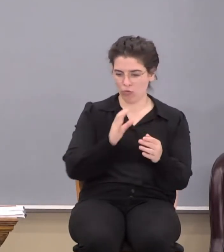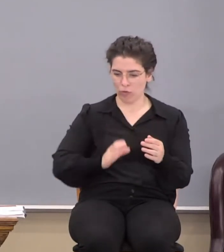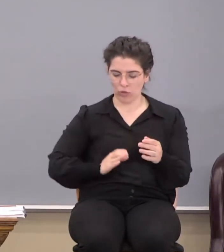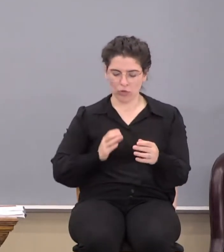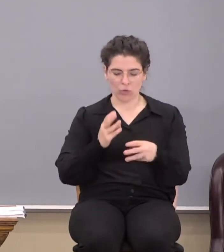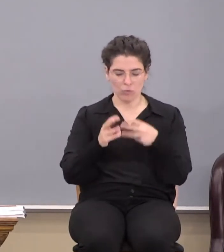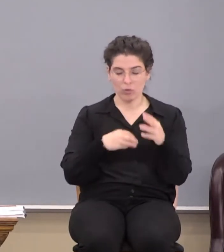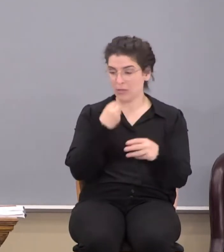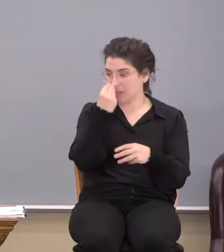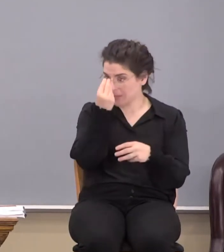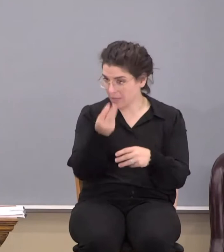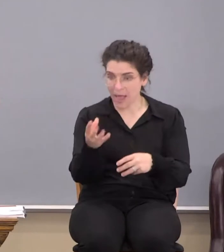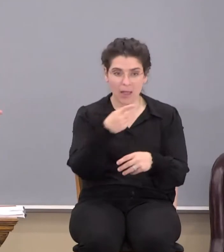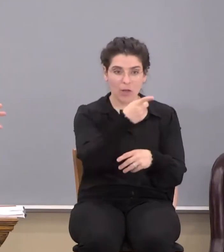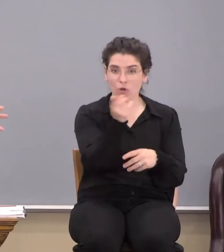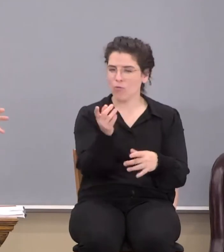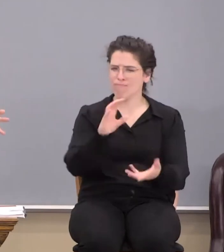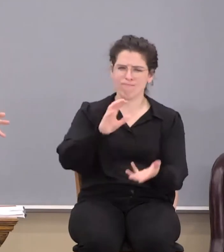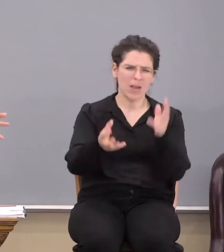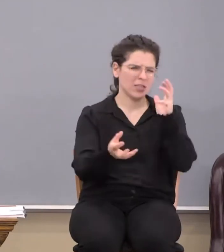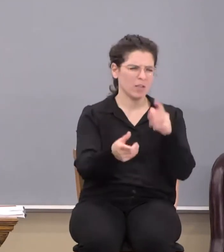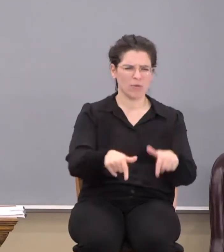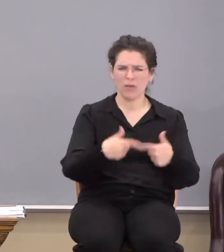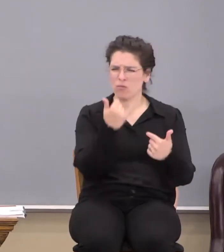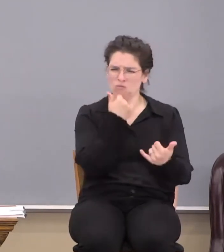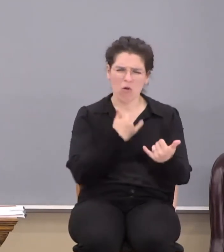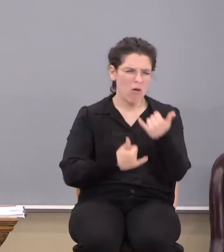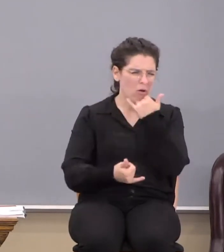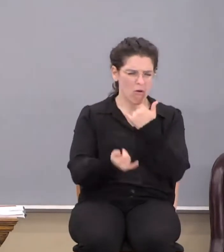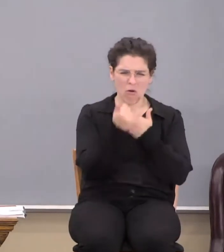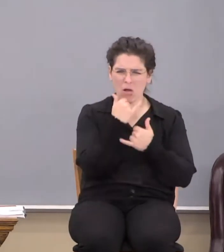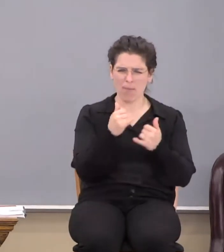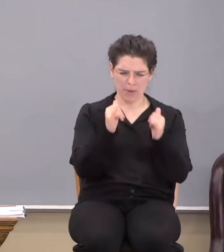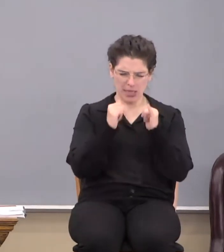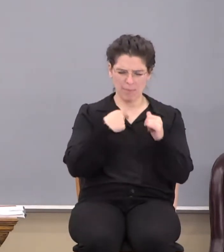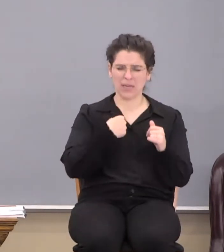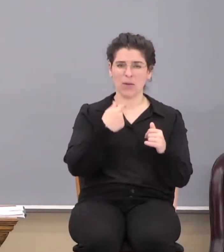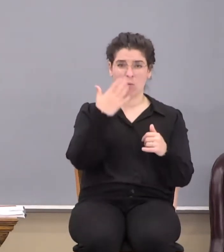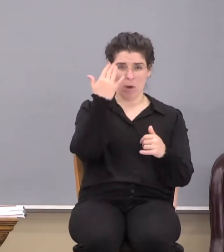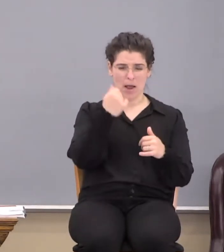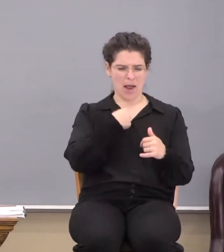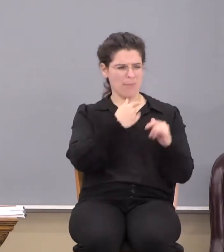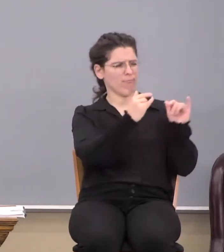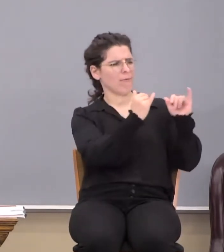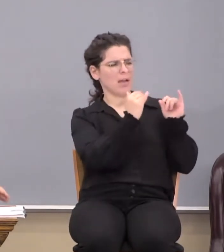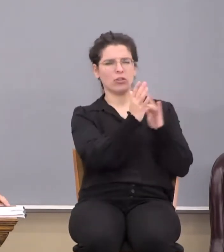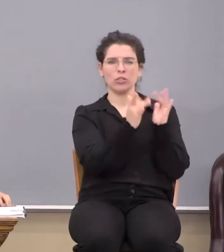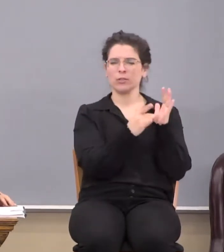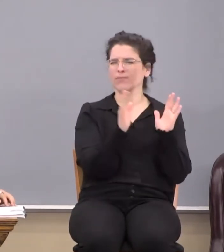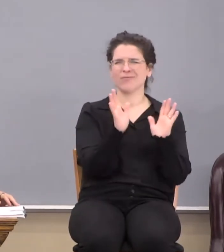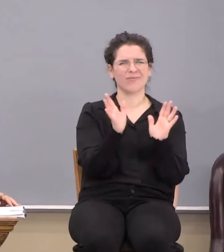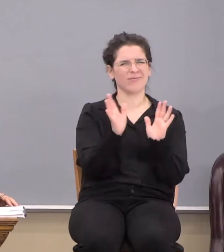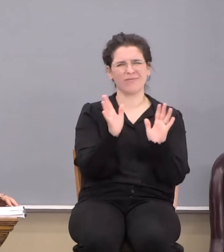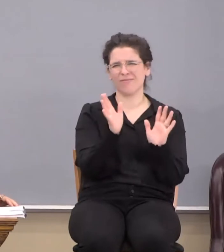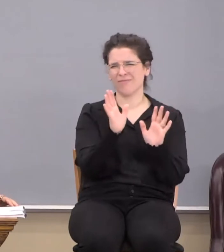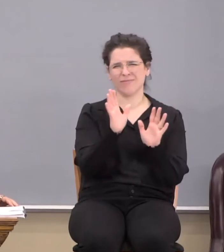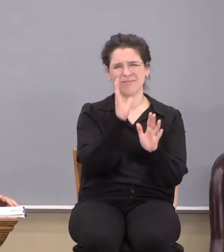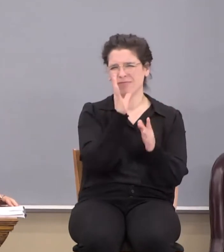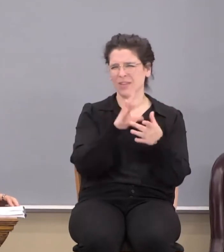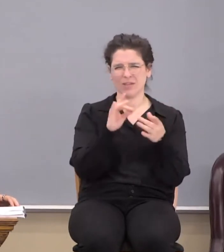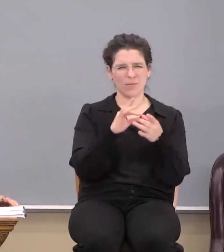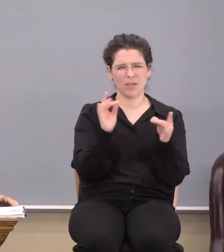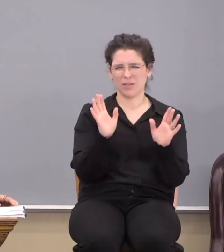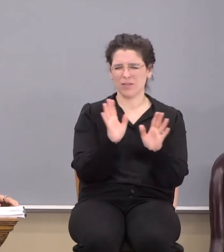go around and tell everybody else how they're all messed up, they're living wrong, and come and be like me, because I'm like Jesus. No, that's not the message at all. That, it's all,